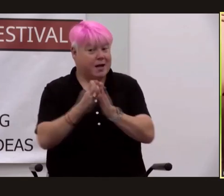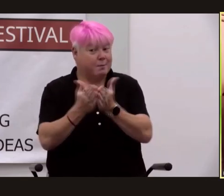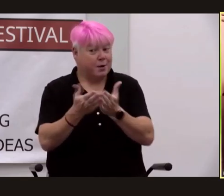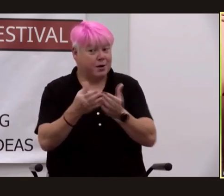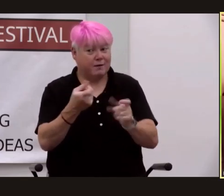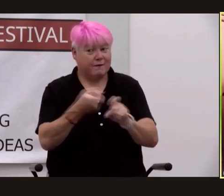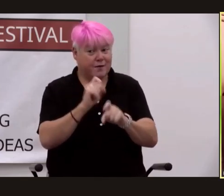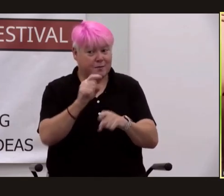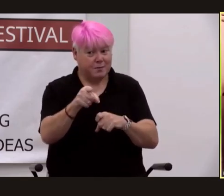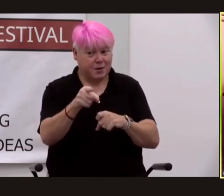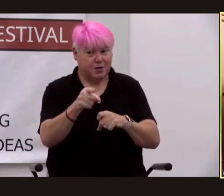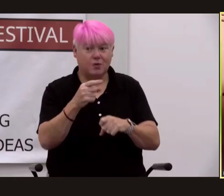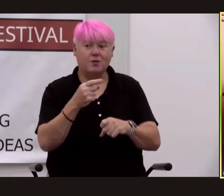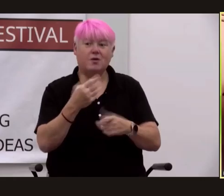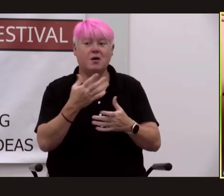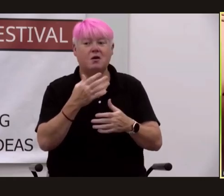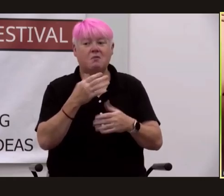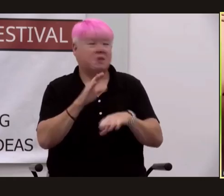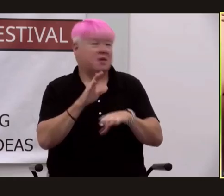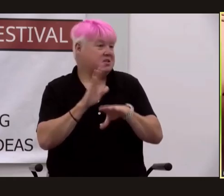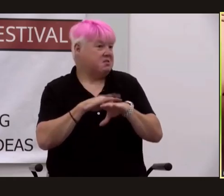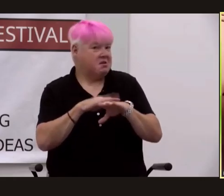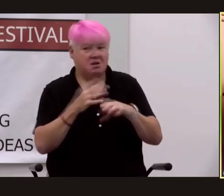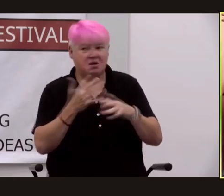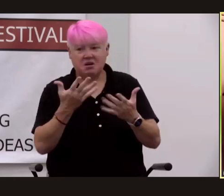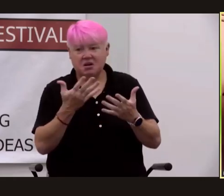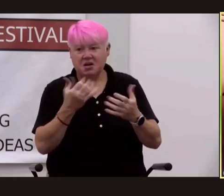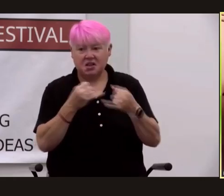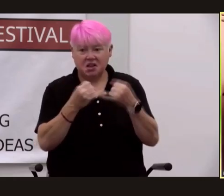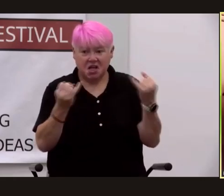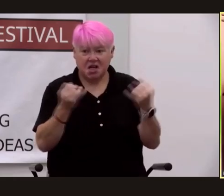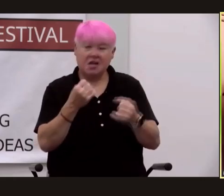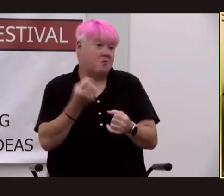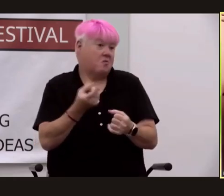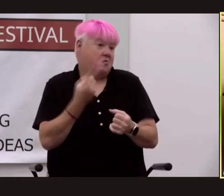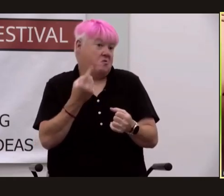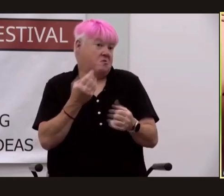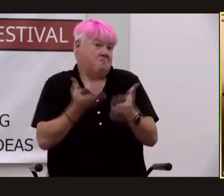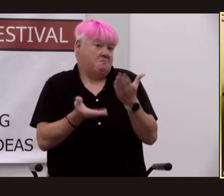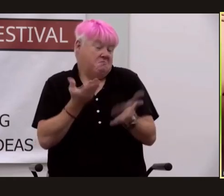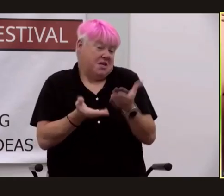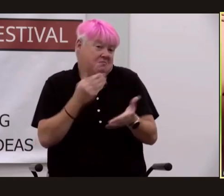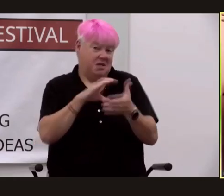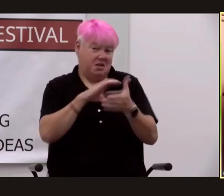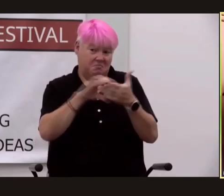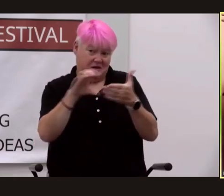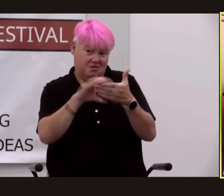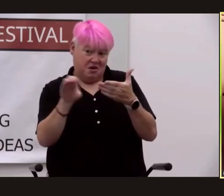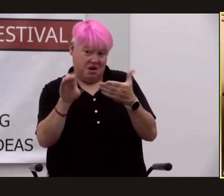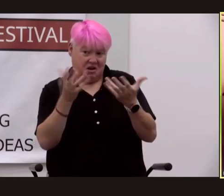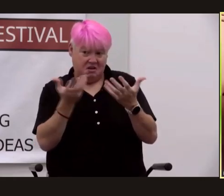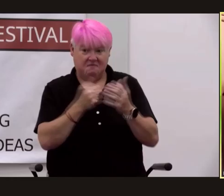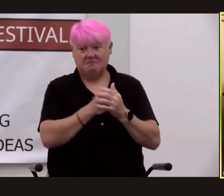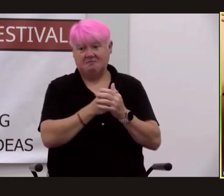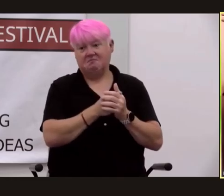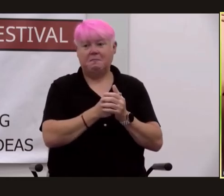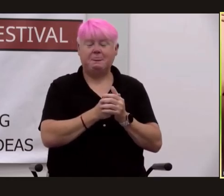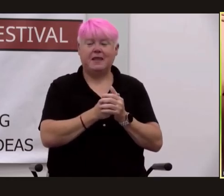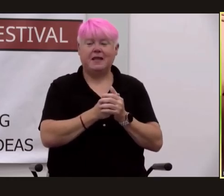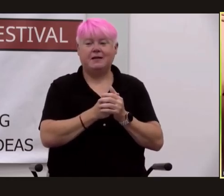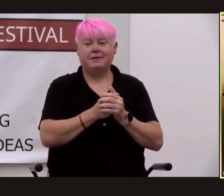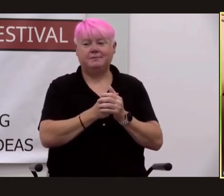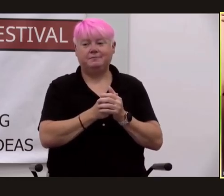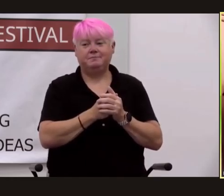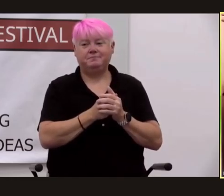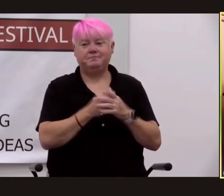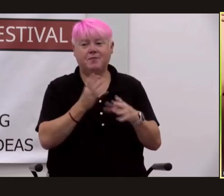an outline which might be as little as a few paragraphs or it might be depending on the writer and the editor it might be many many pages but you get